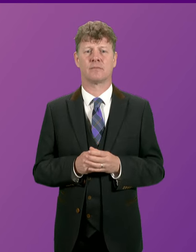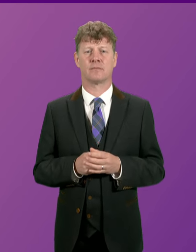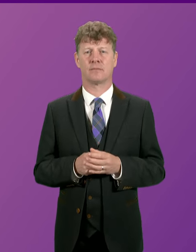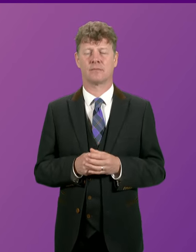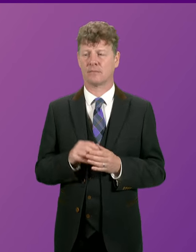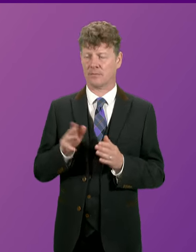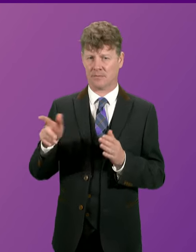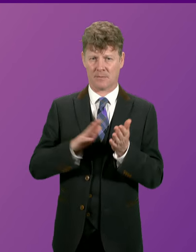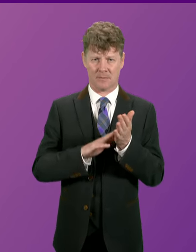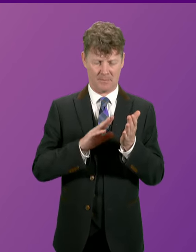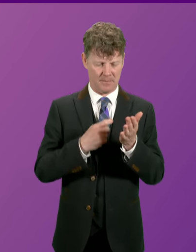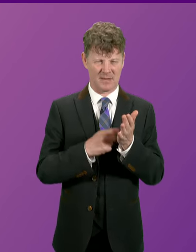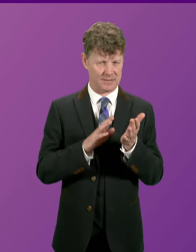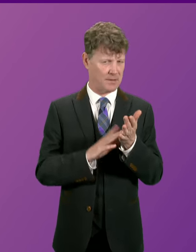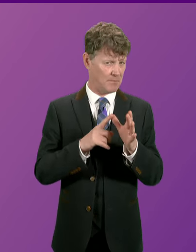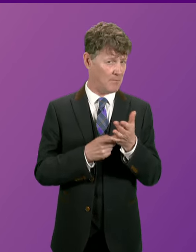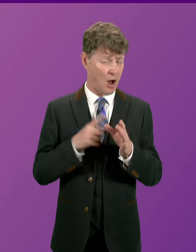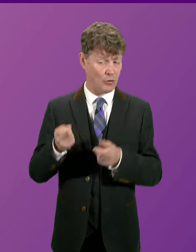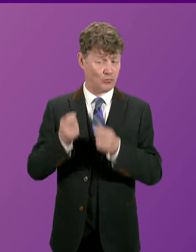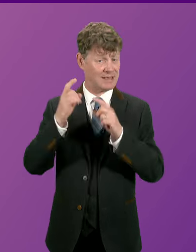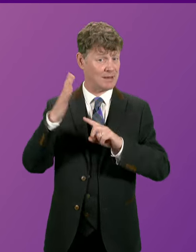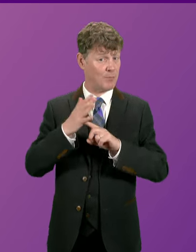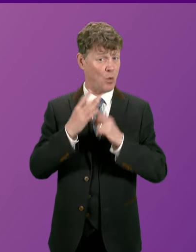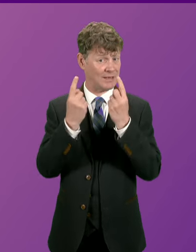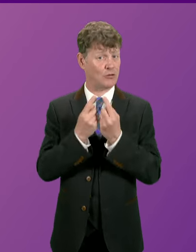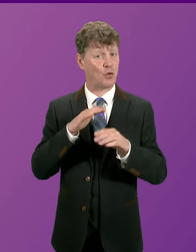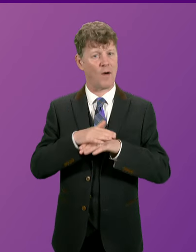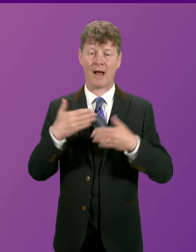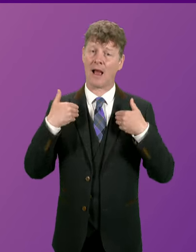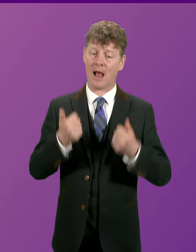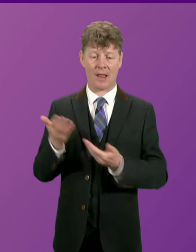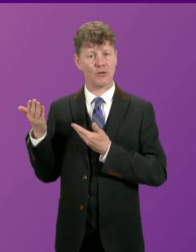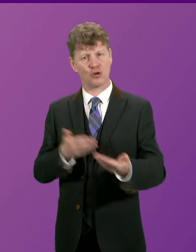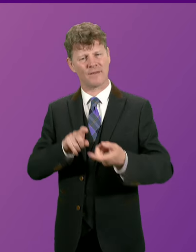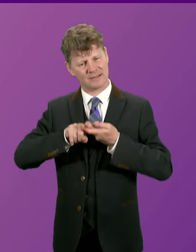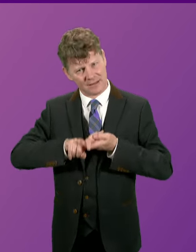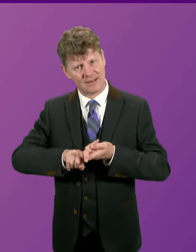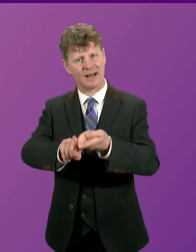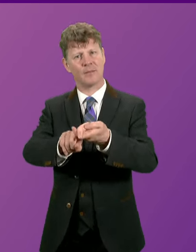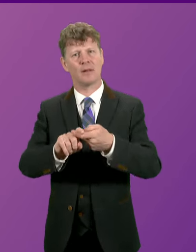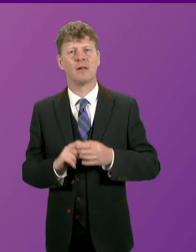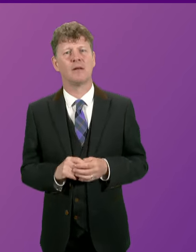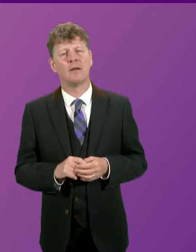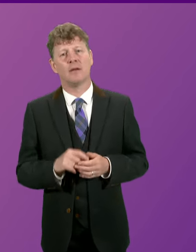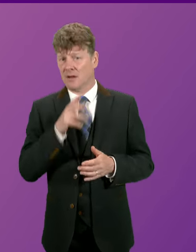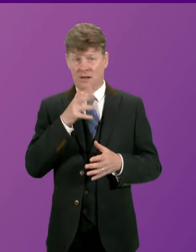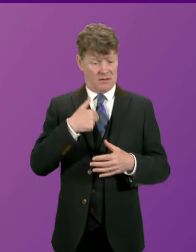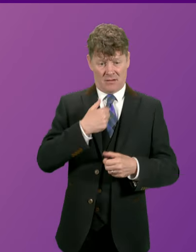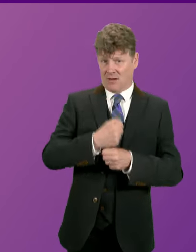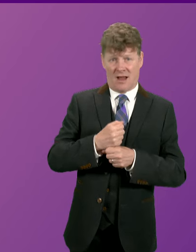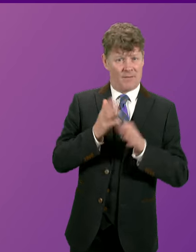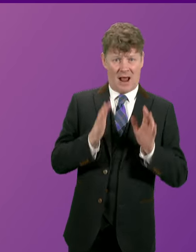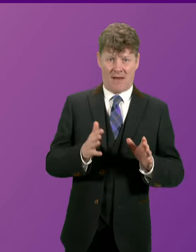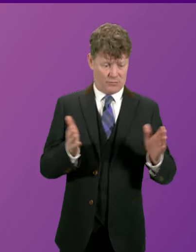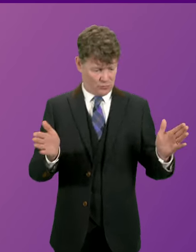Mr Marrow raises important issues about the sustainability of health service provision, and the Government has to live within the financial resources